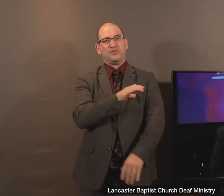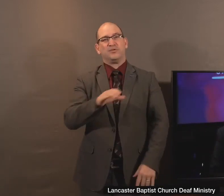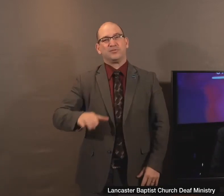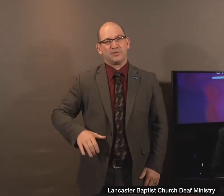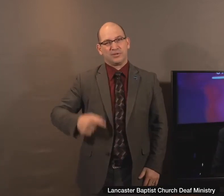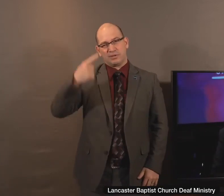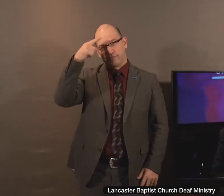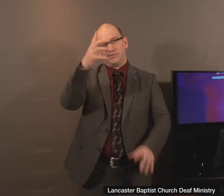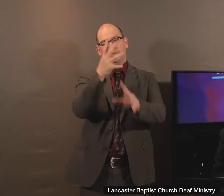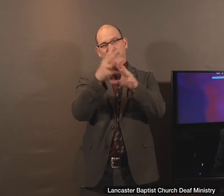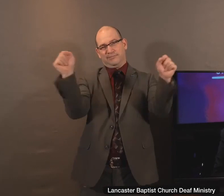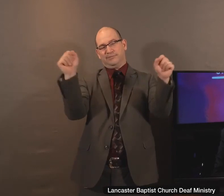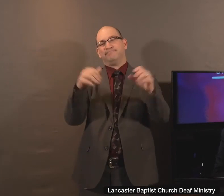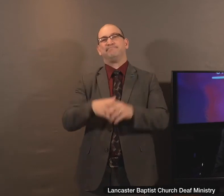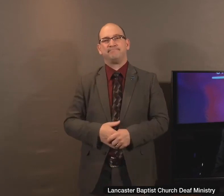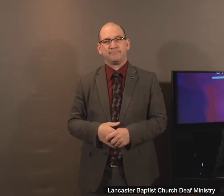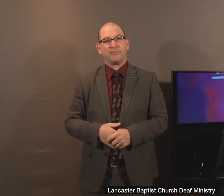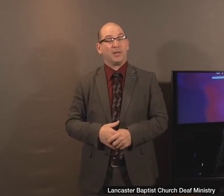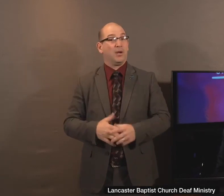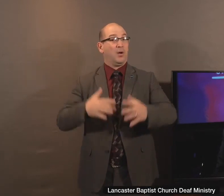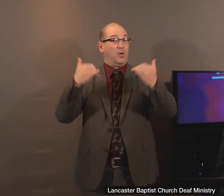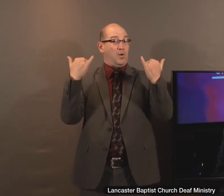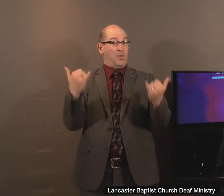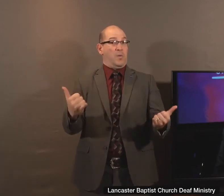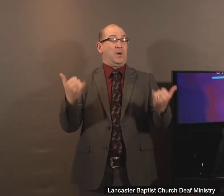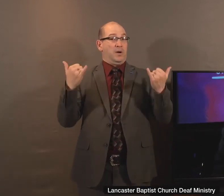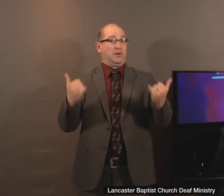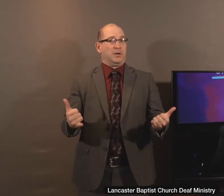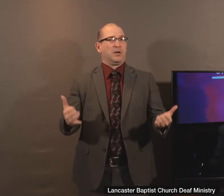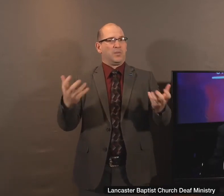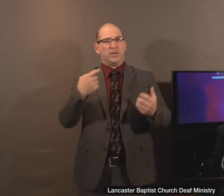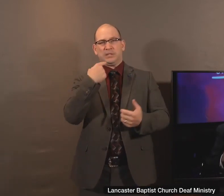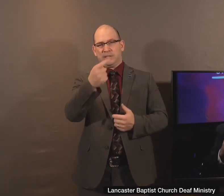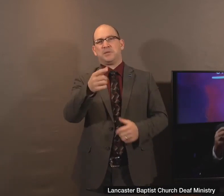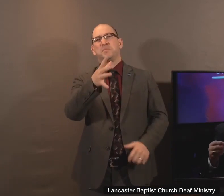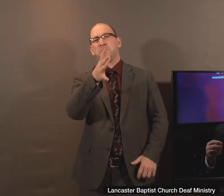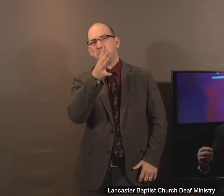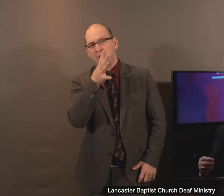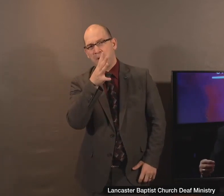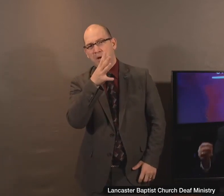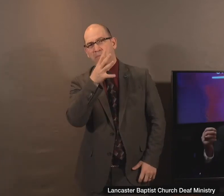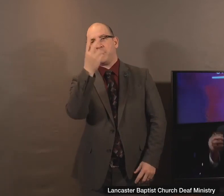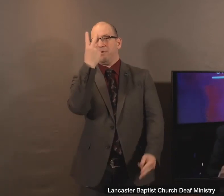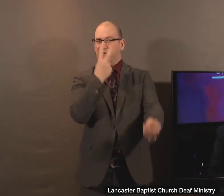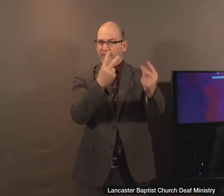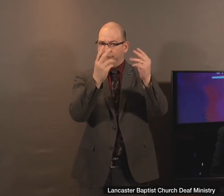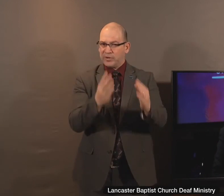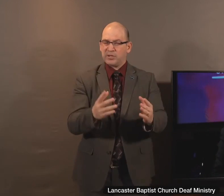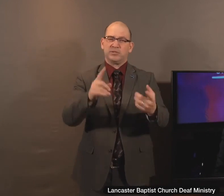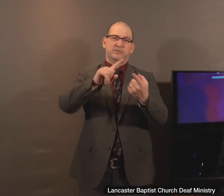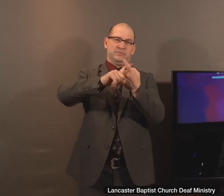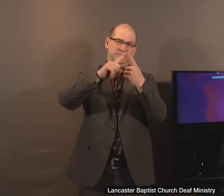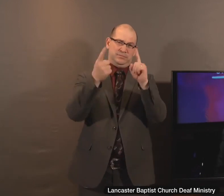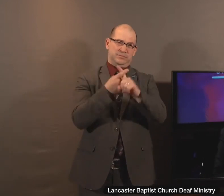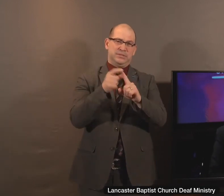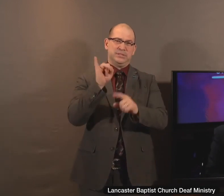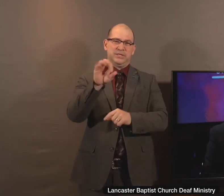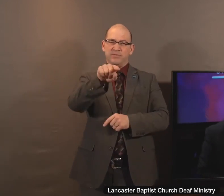Jesus Christ. And right now, I want to say to moms and guests and friends, if you've never received